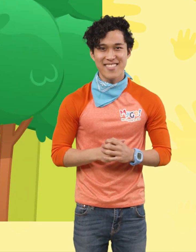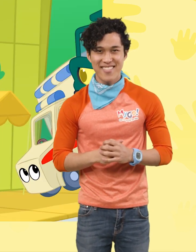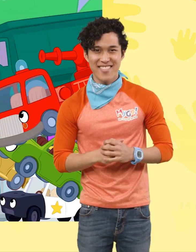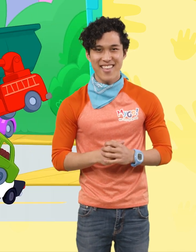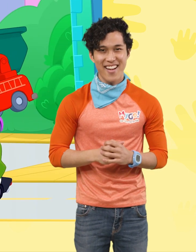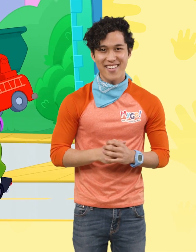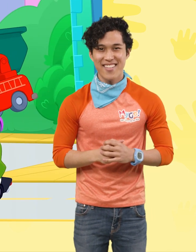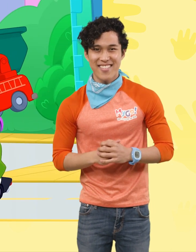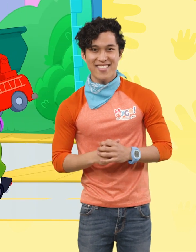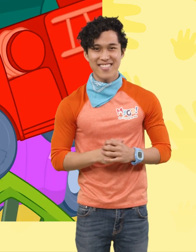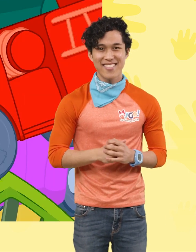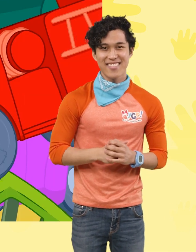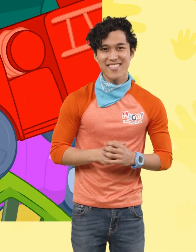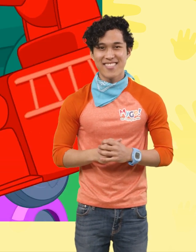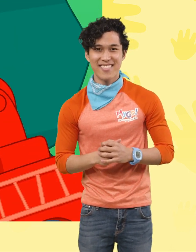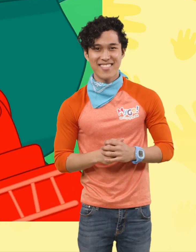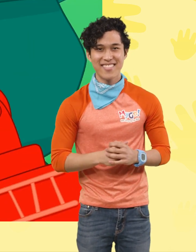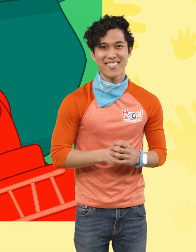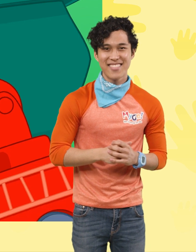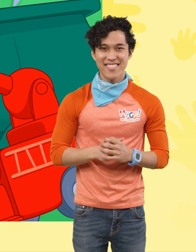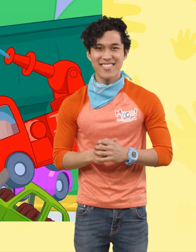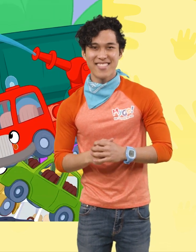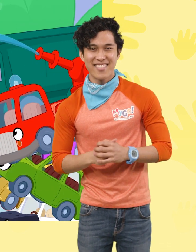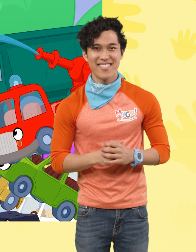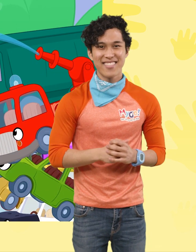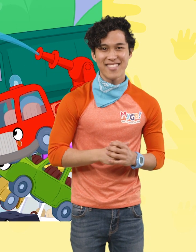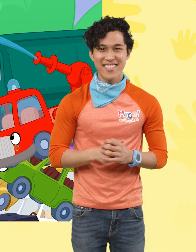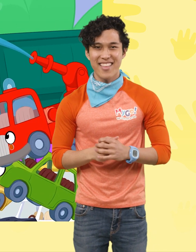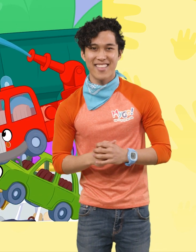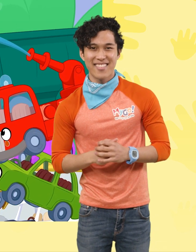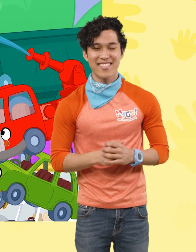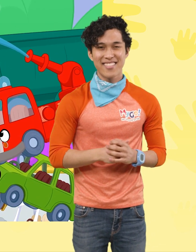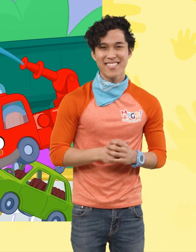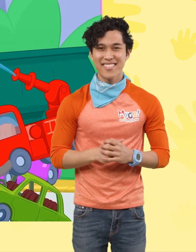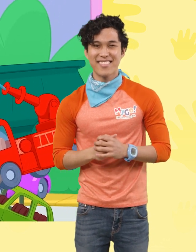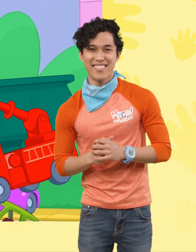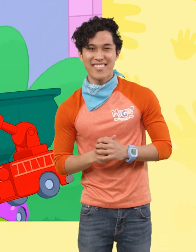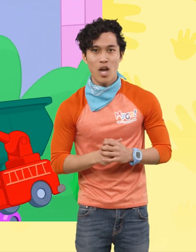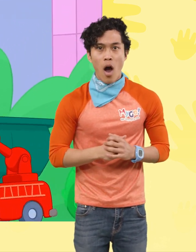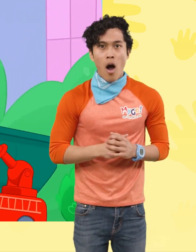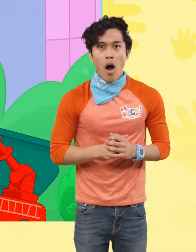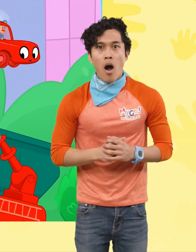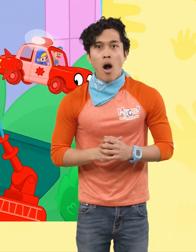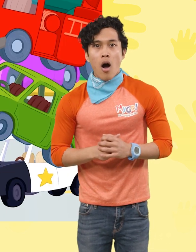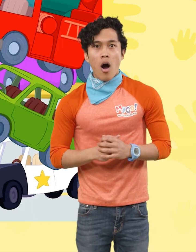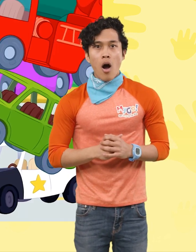boy